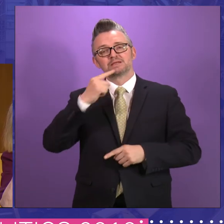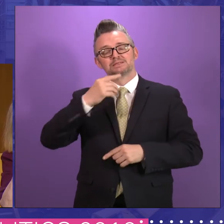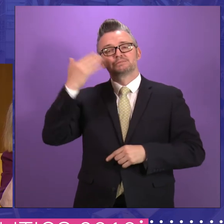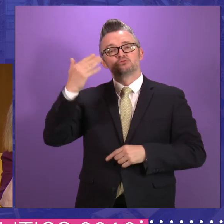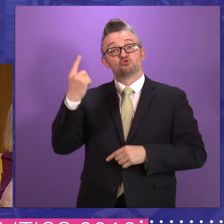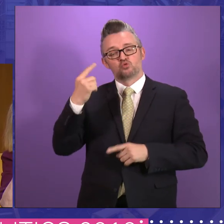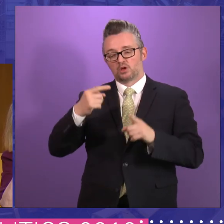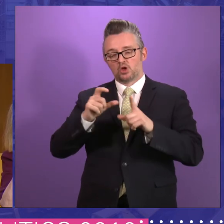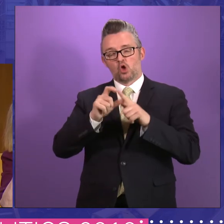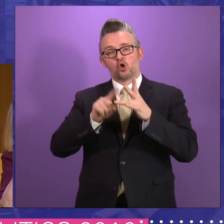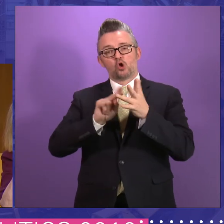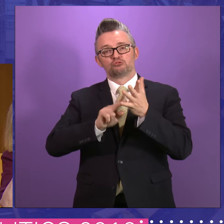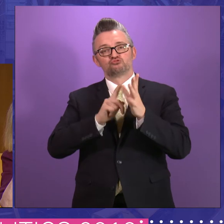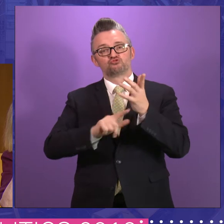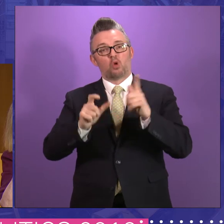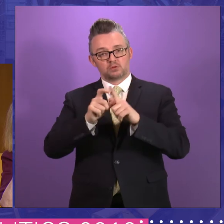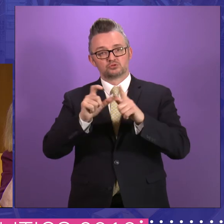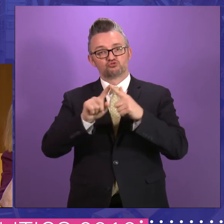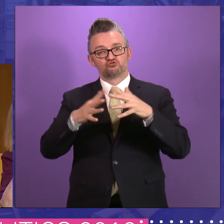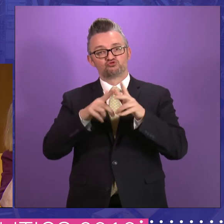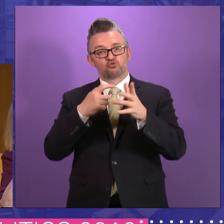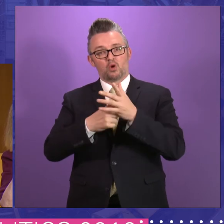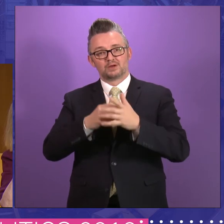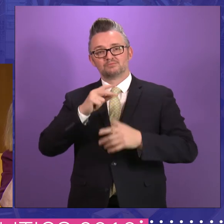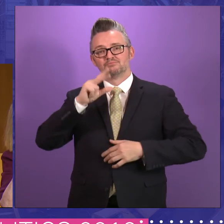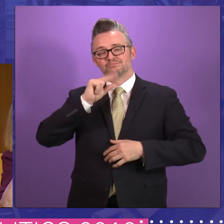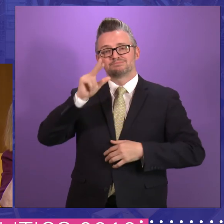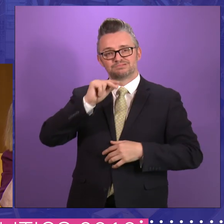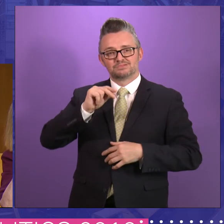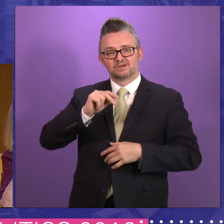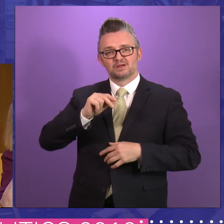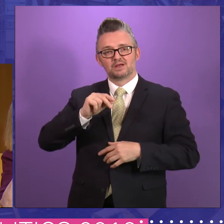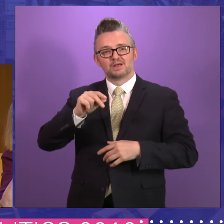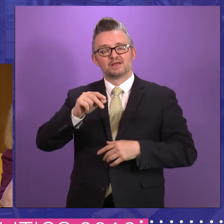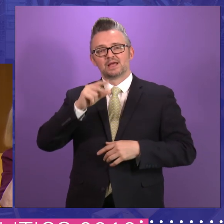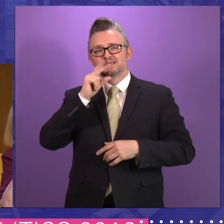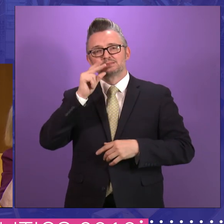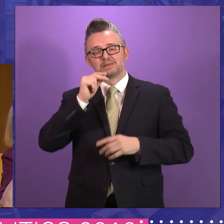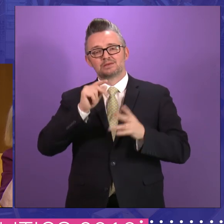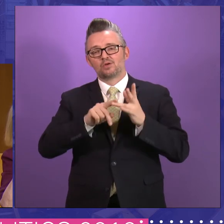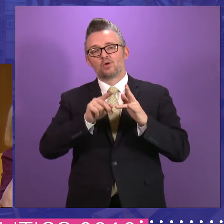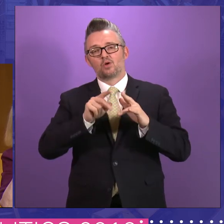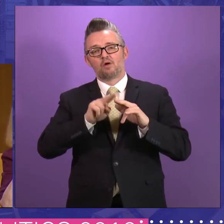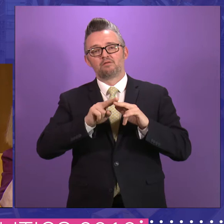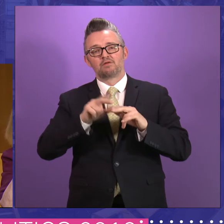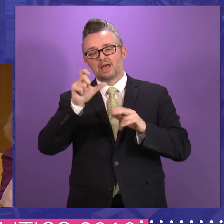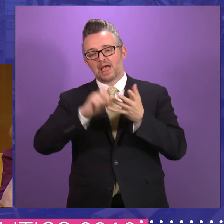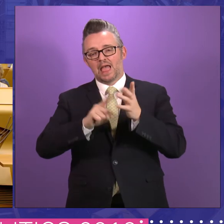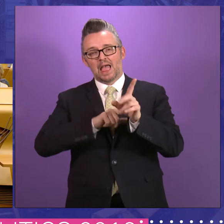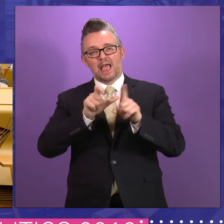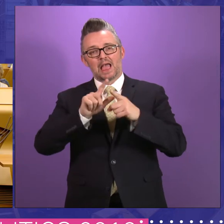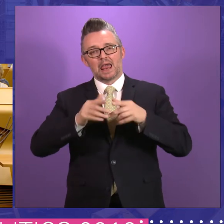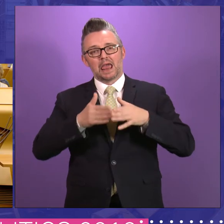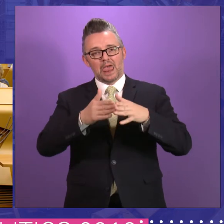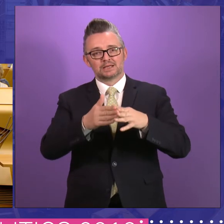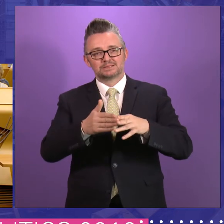talking about the the voices of the Mairns. The Speaker of Mairns. That's right. The din of the Clyde shipyards.